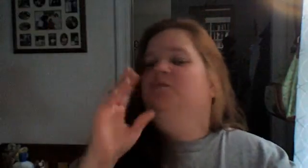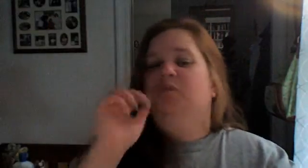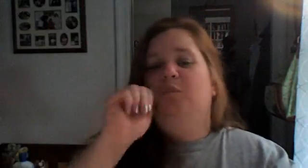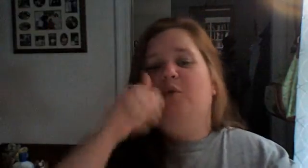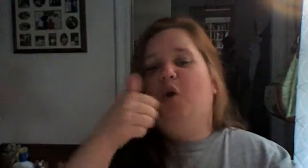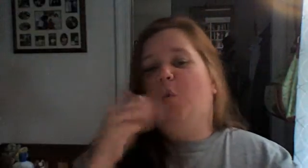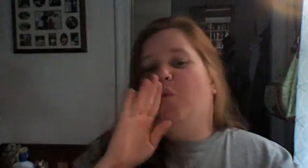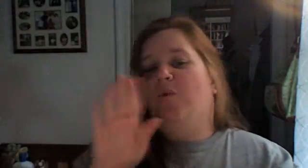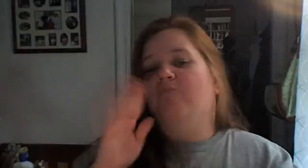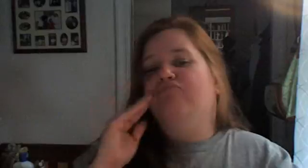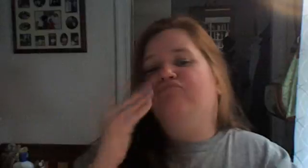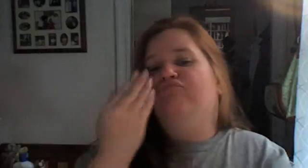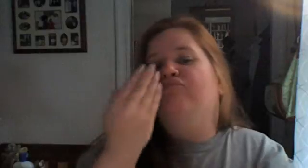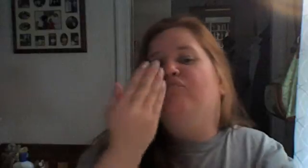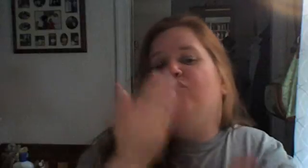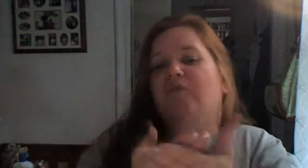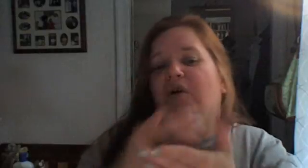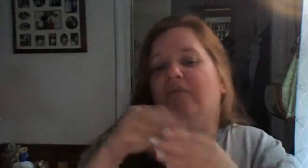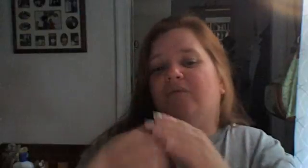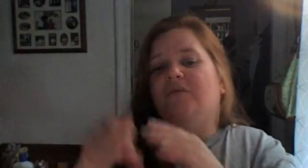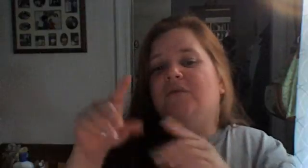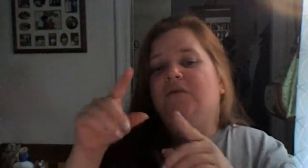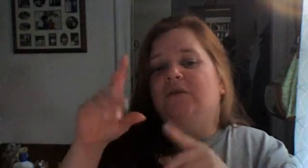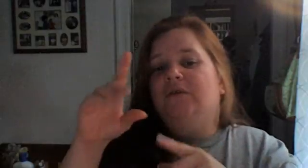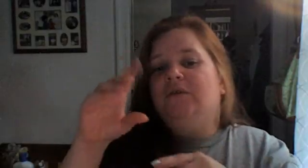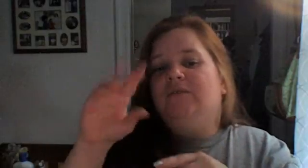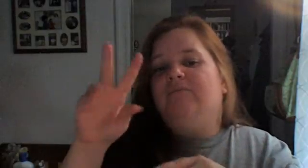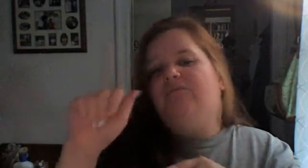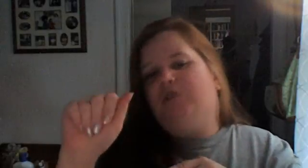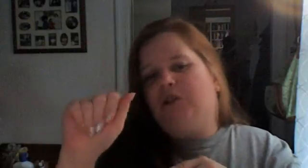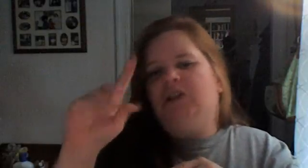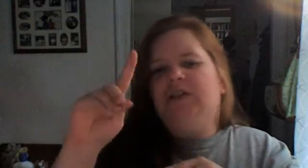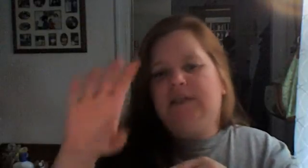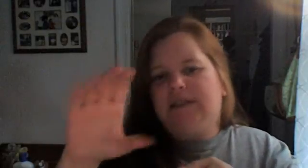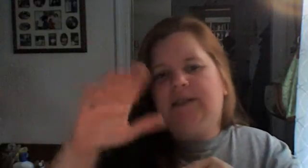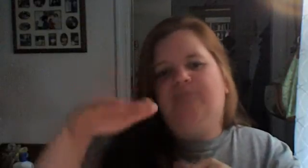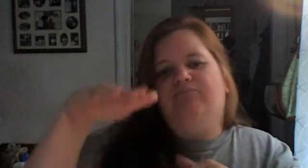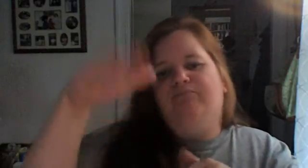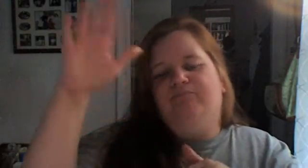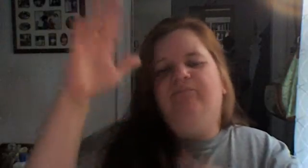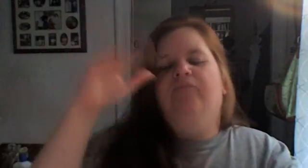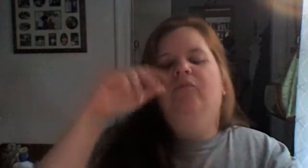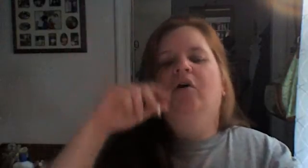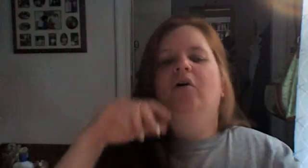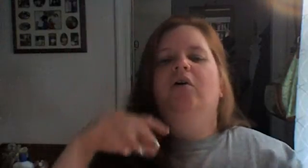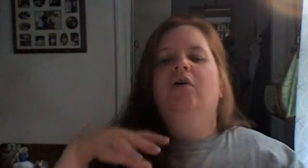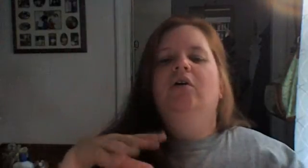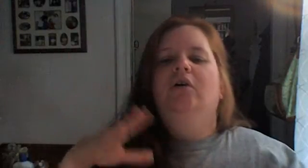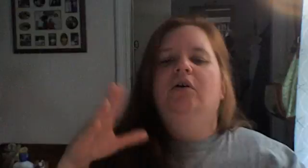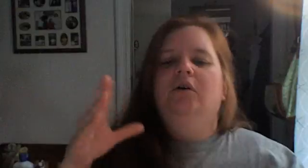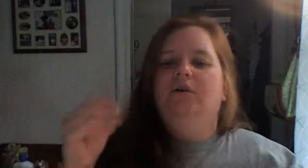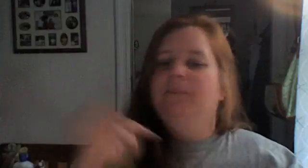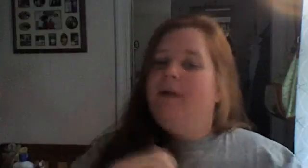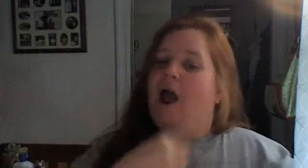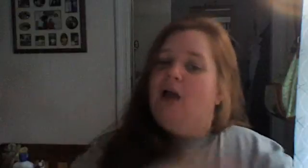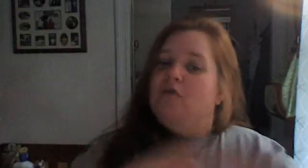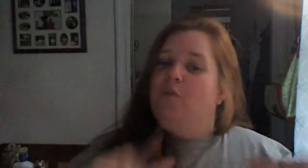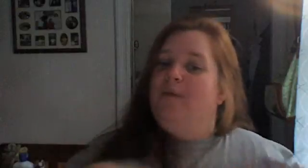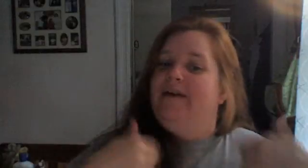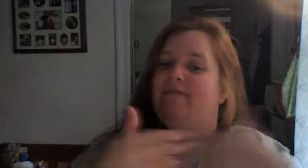managed to avoid getting swept away. They also successfully finished their live report. Doug and I did some